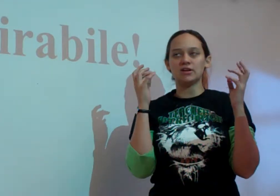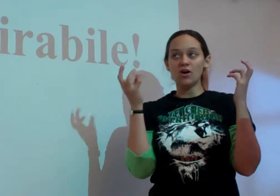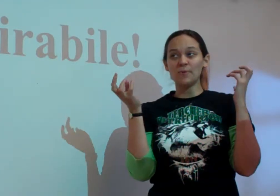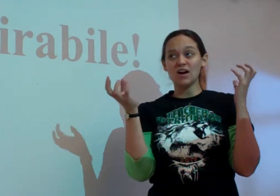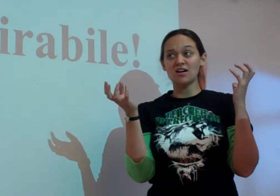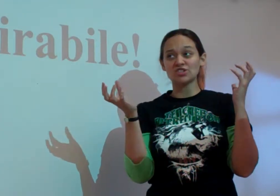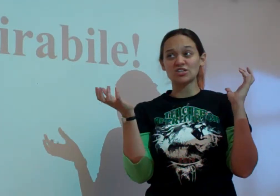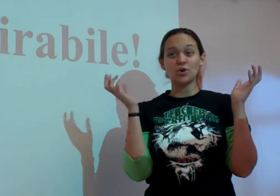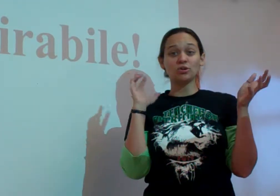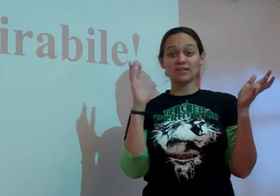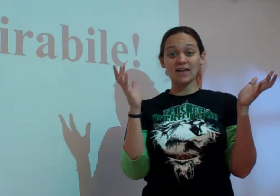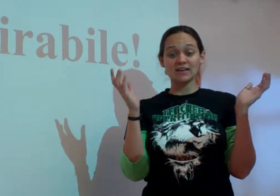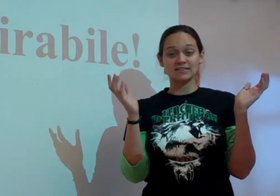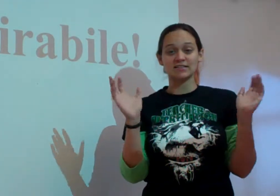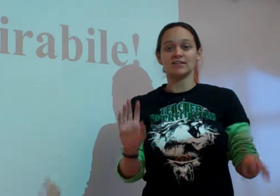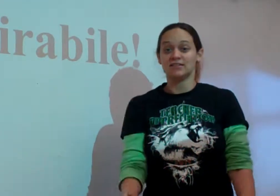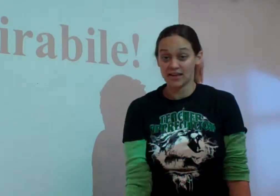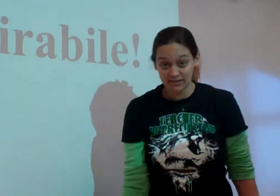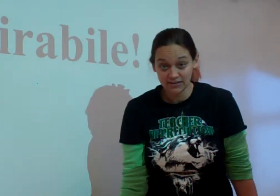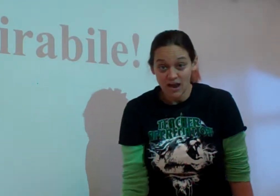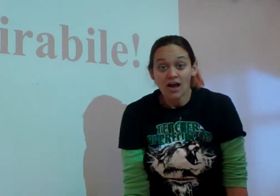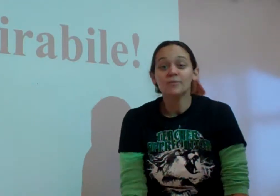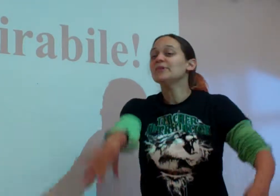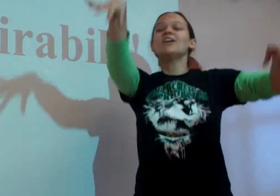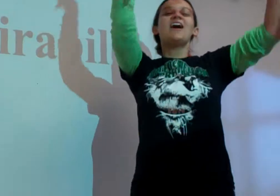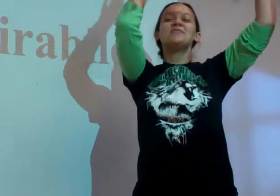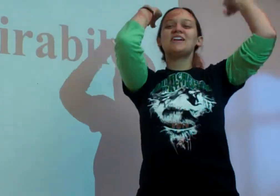like, oh, my gosh, I totally get it! Then, mirabile!